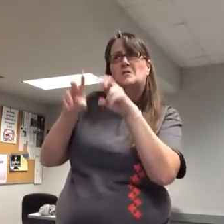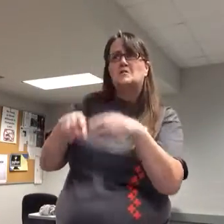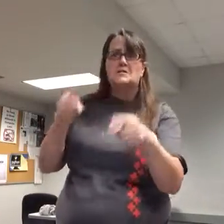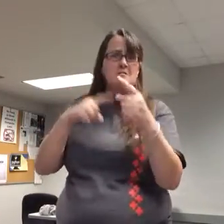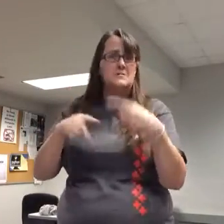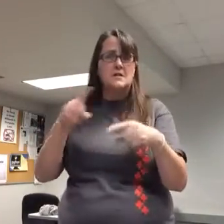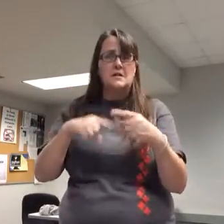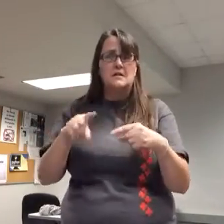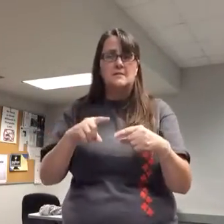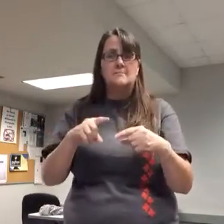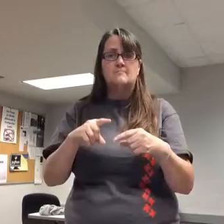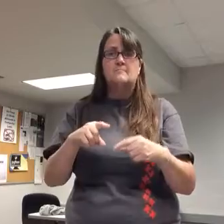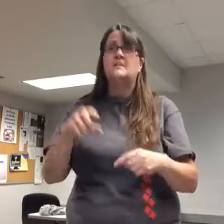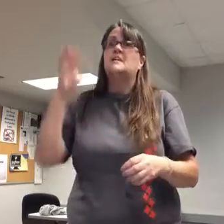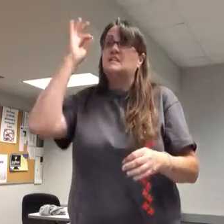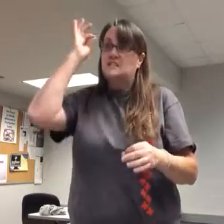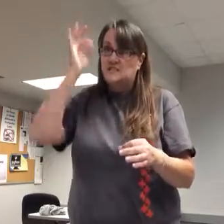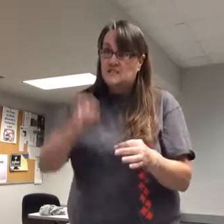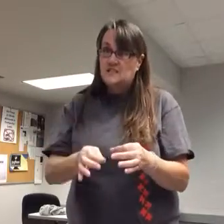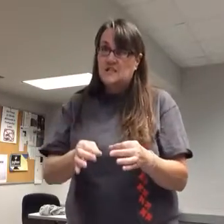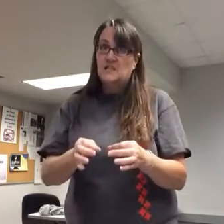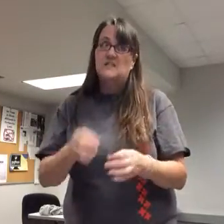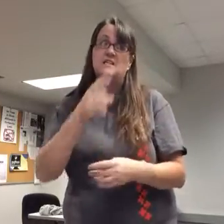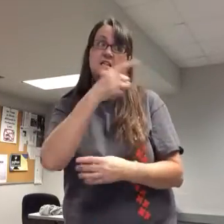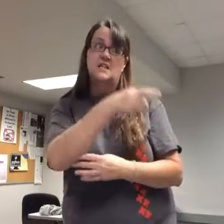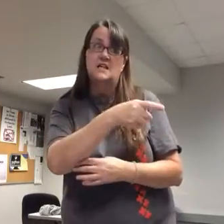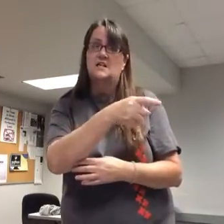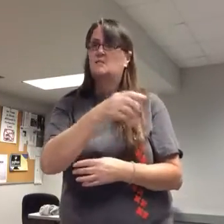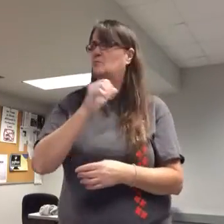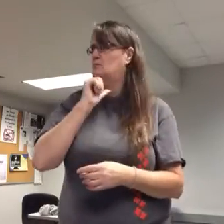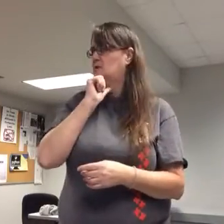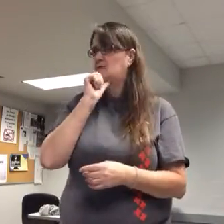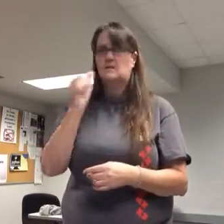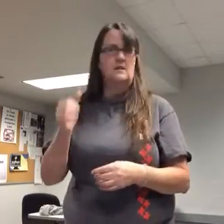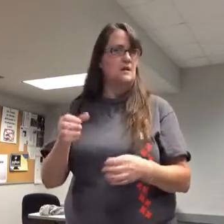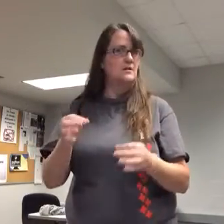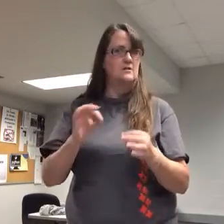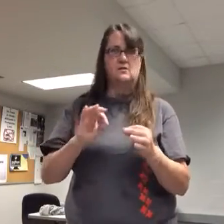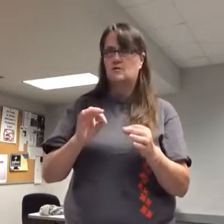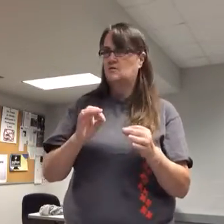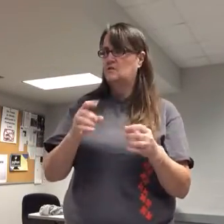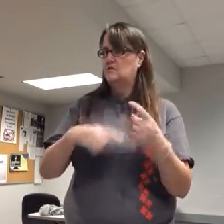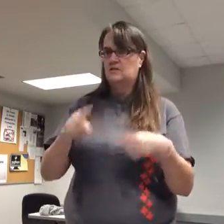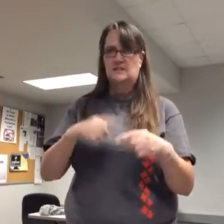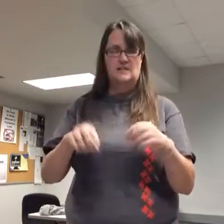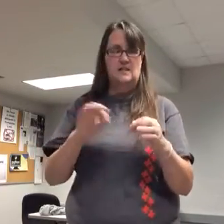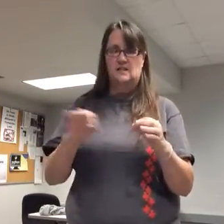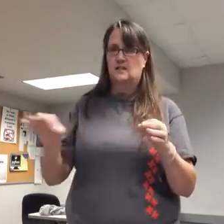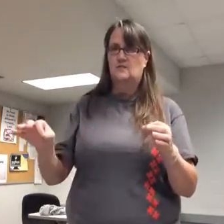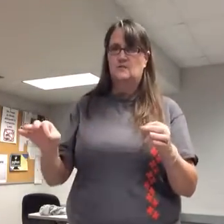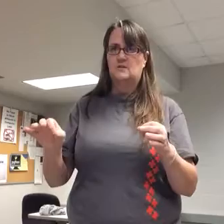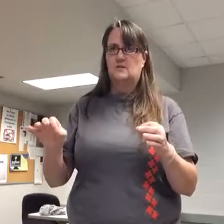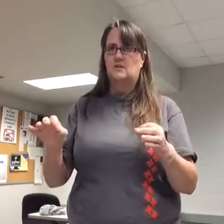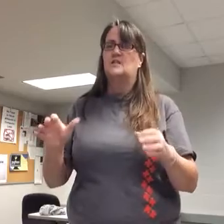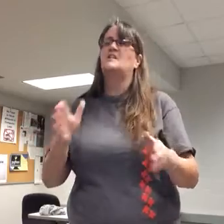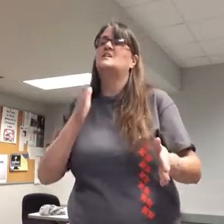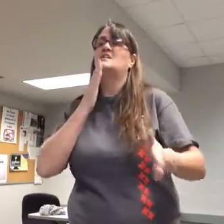and has decided that his son will not learn sign language It's an